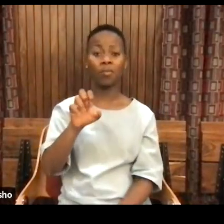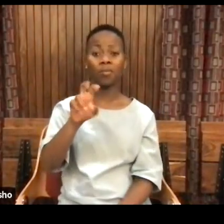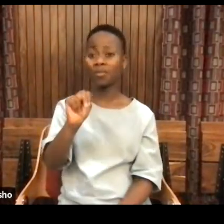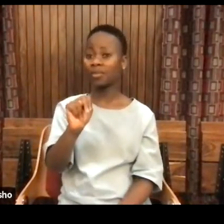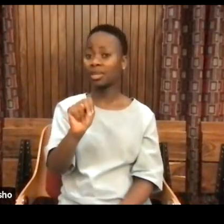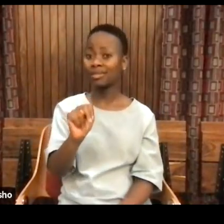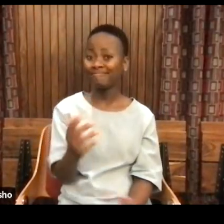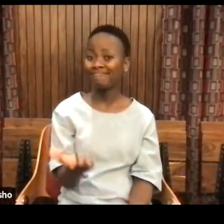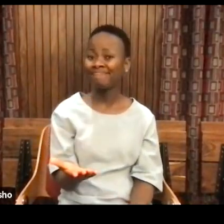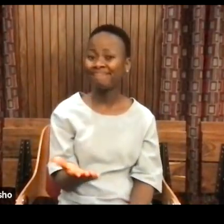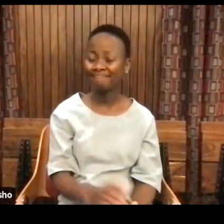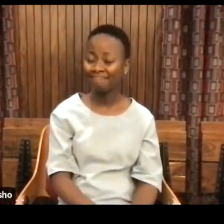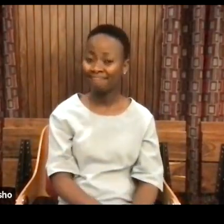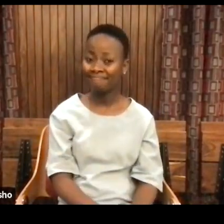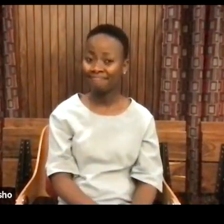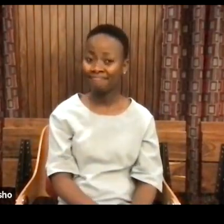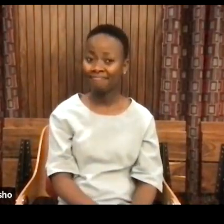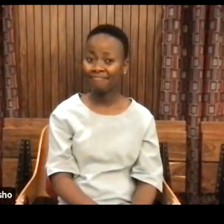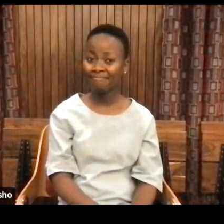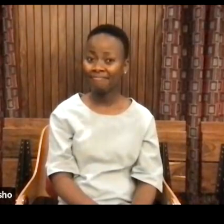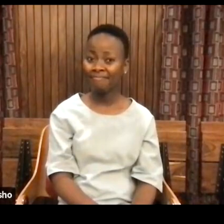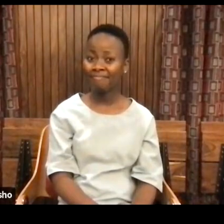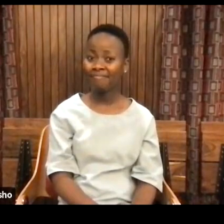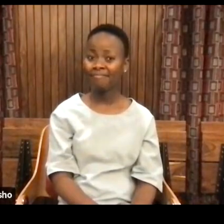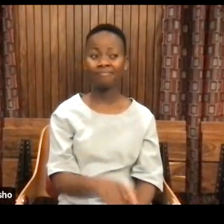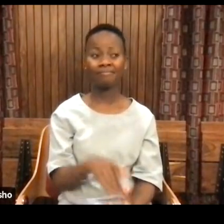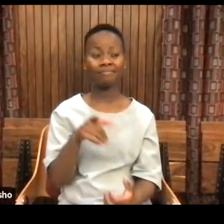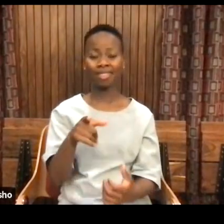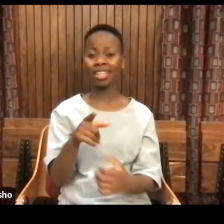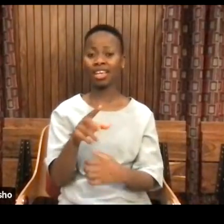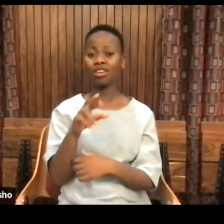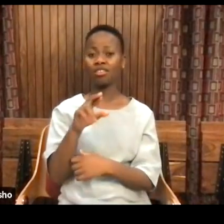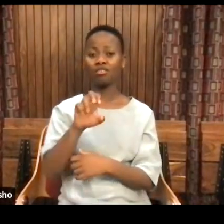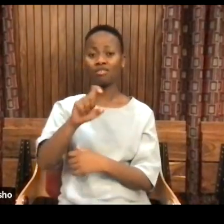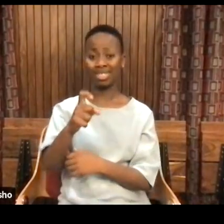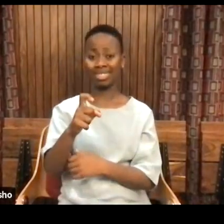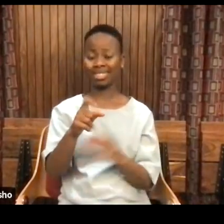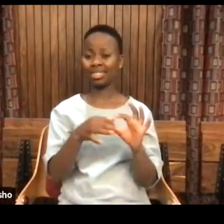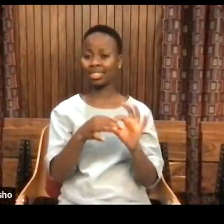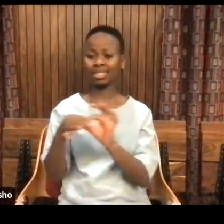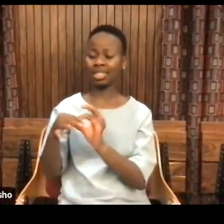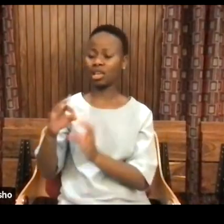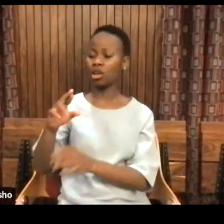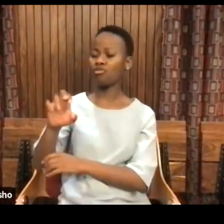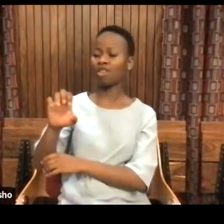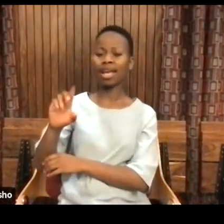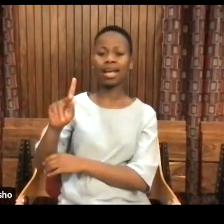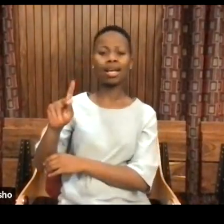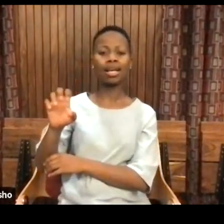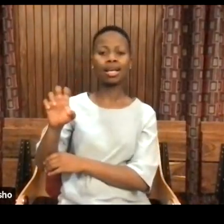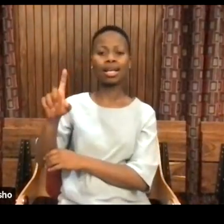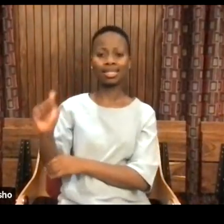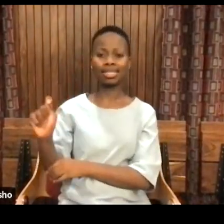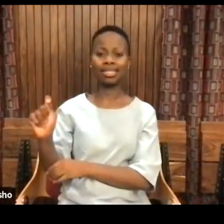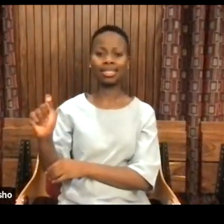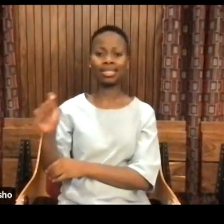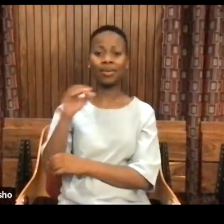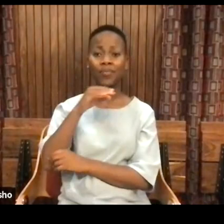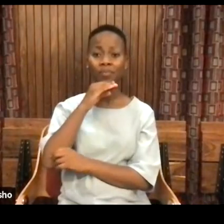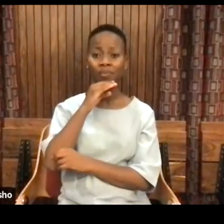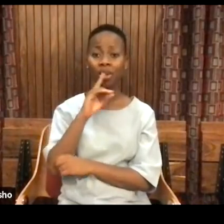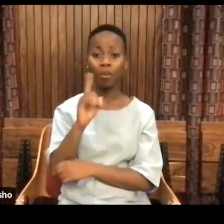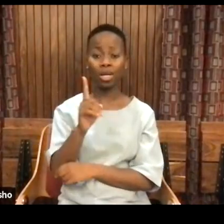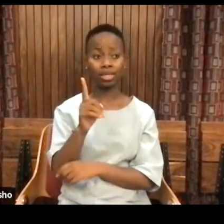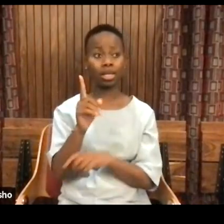Because Rex, which was connected to a community called the Requette. In that world, you do not separate